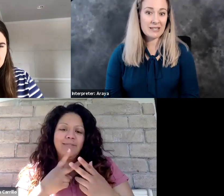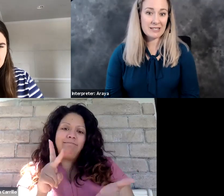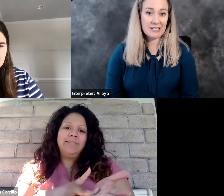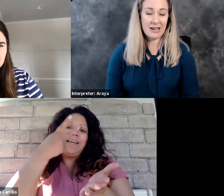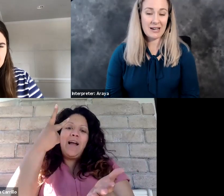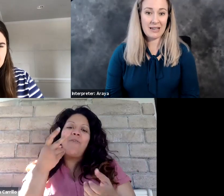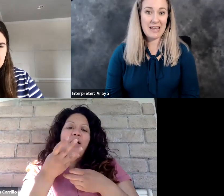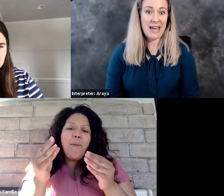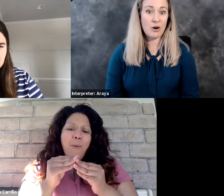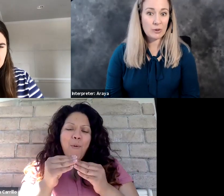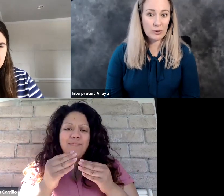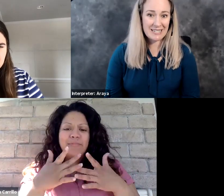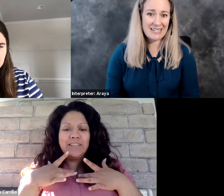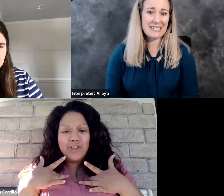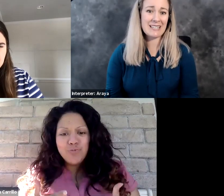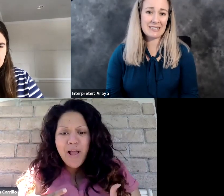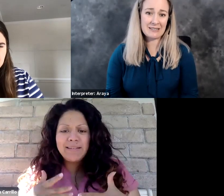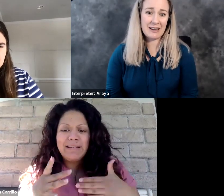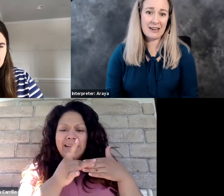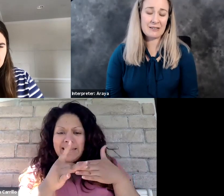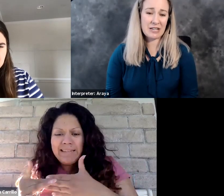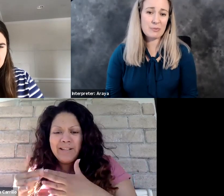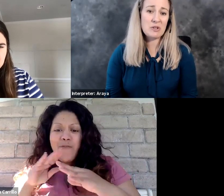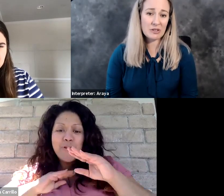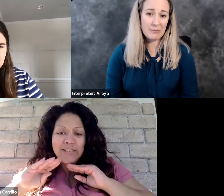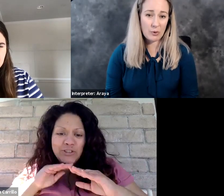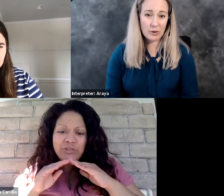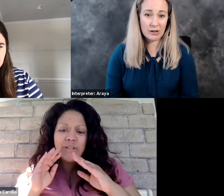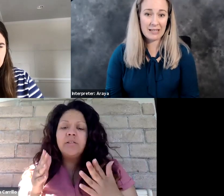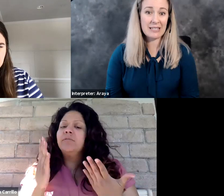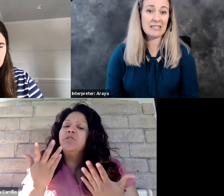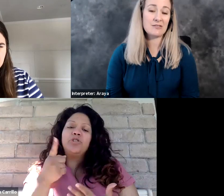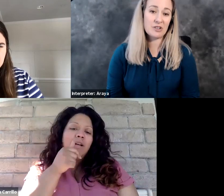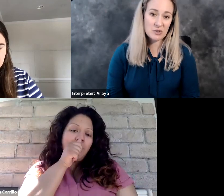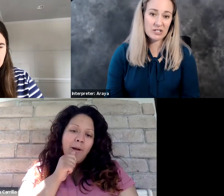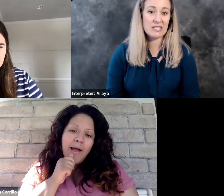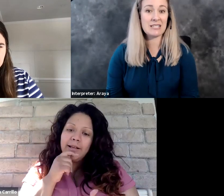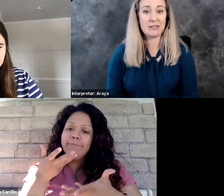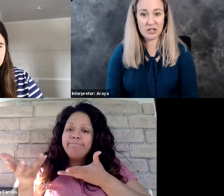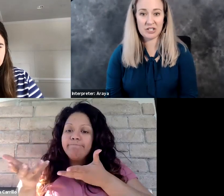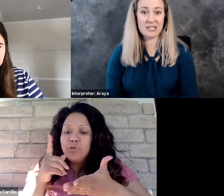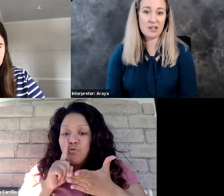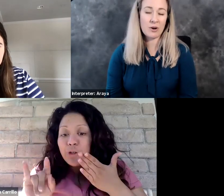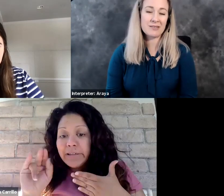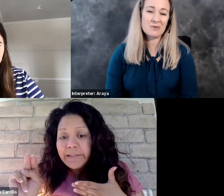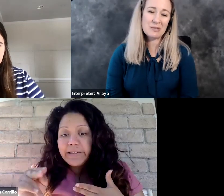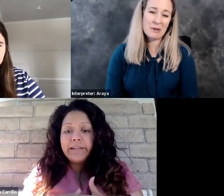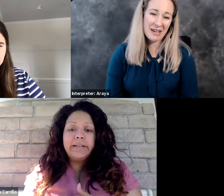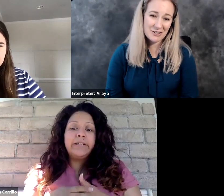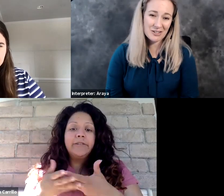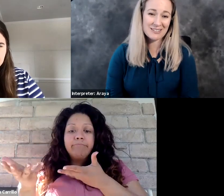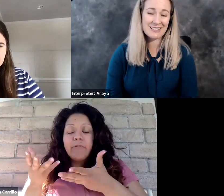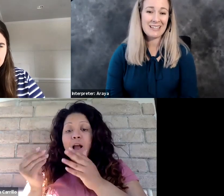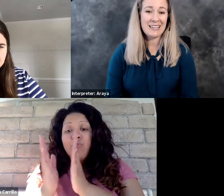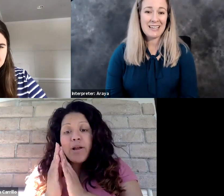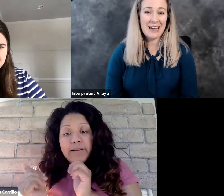raised, uh, and now in quarantine, it is like, uh, exponentially more like leading to frustrations and depression and so on. So just be